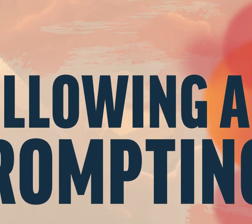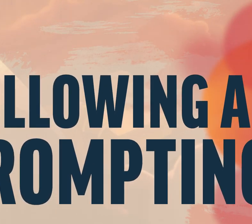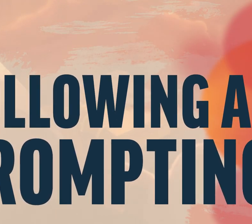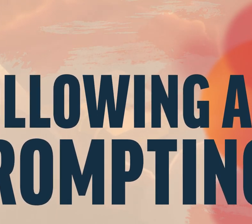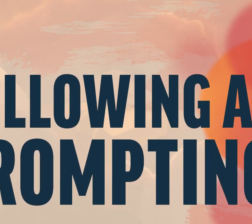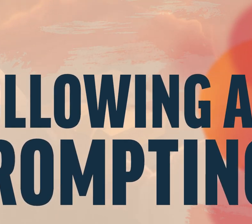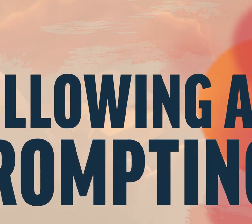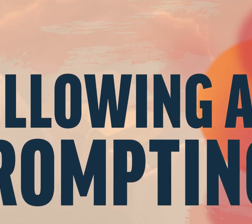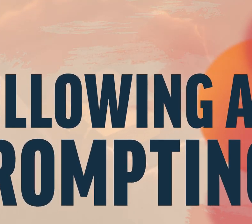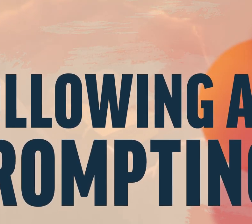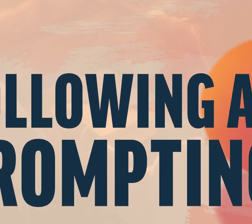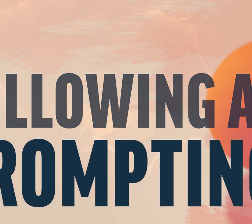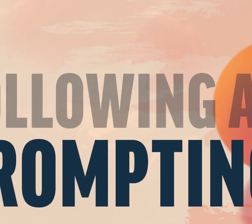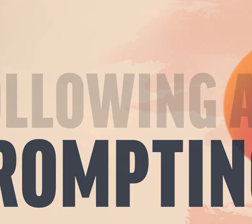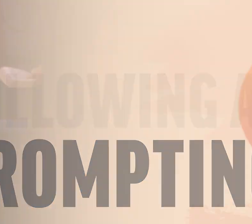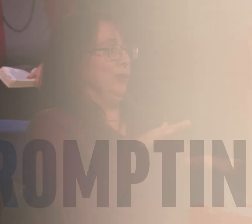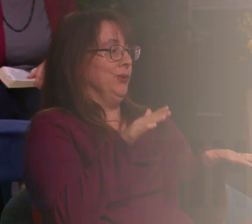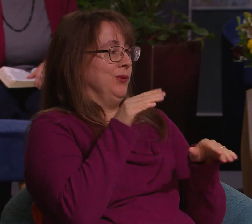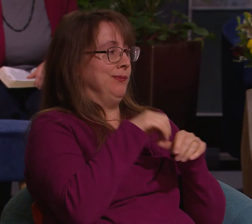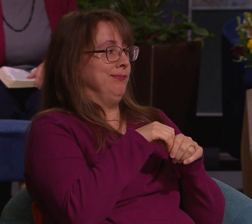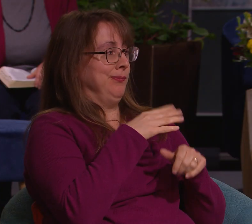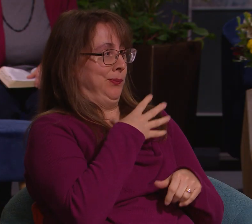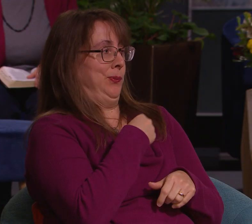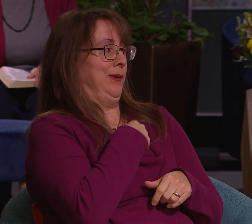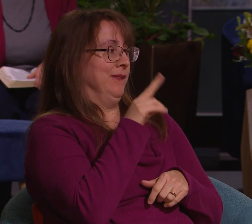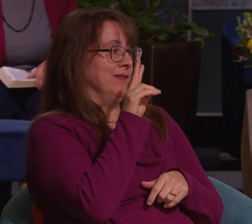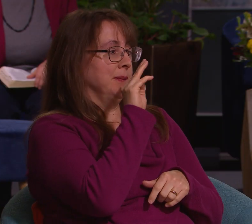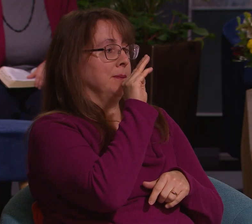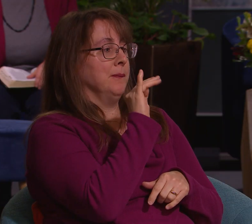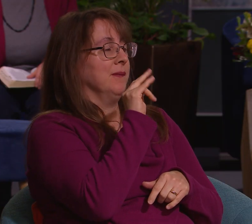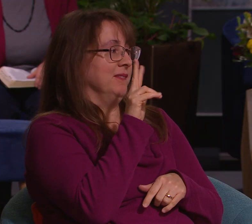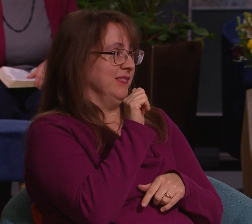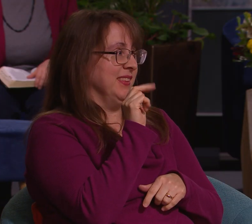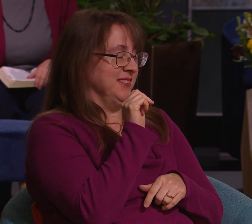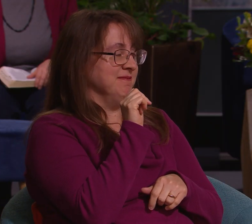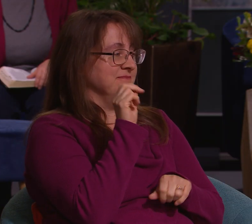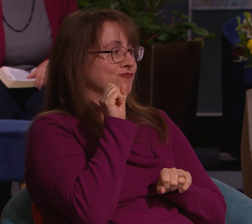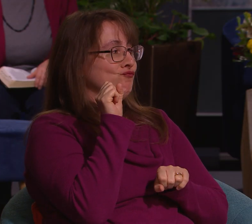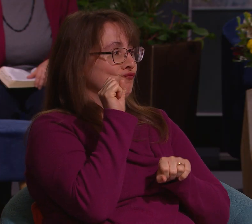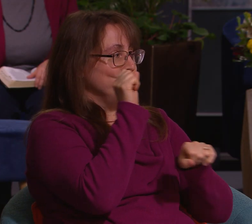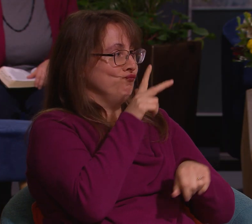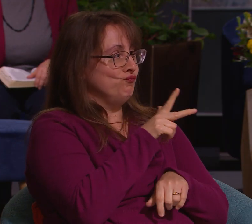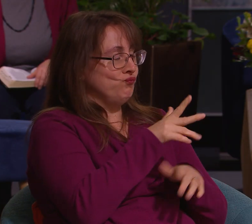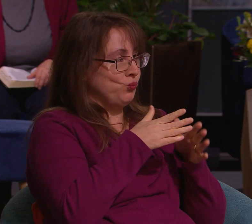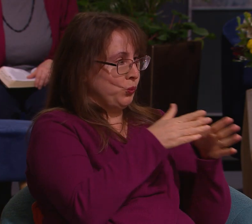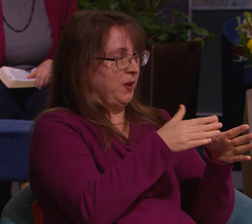There was a time when I was driving with young children. I was in a white minivan and we were on the street